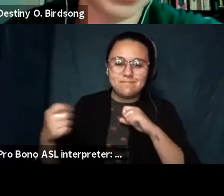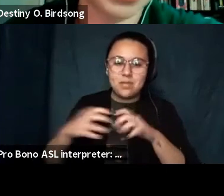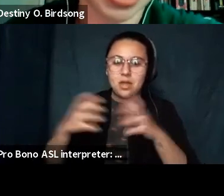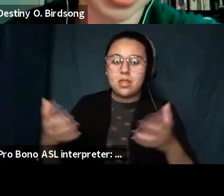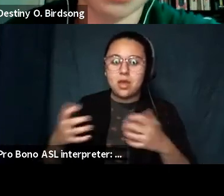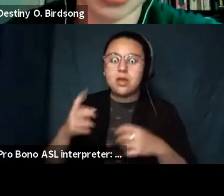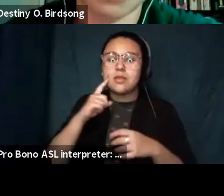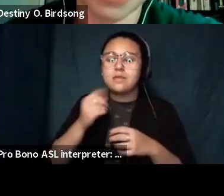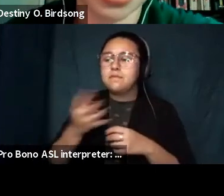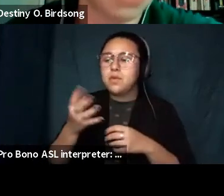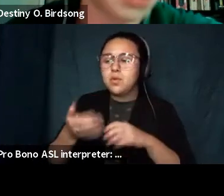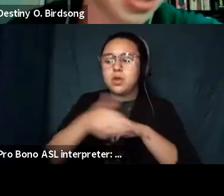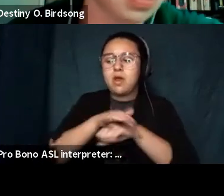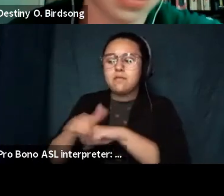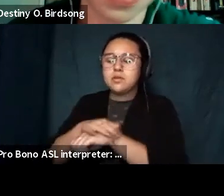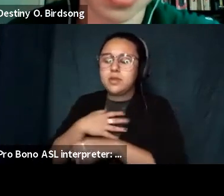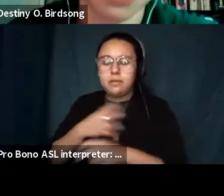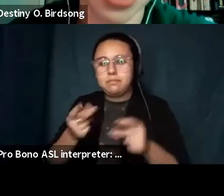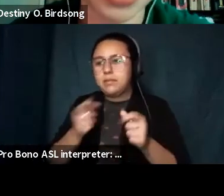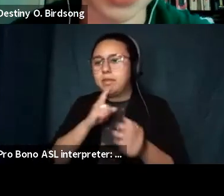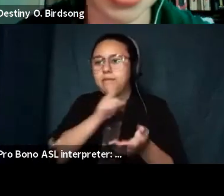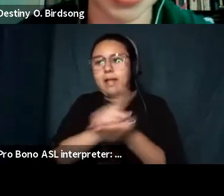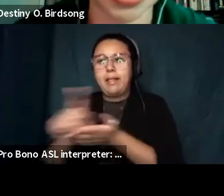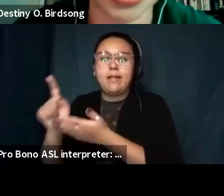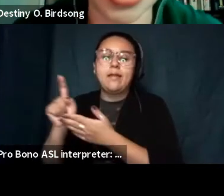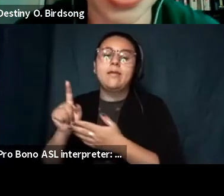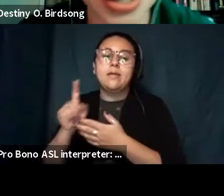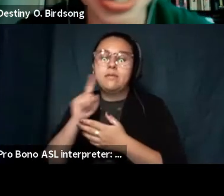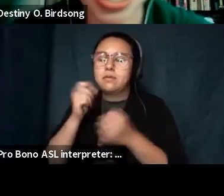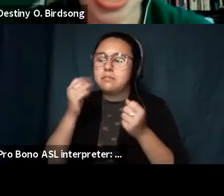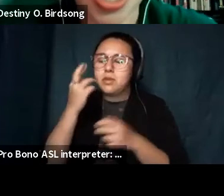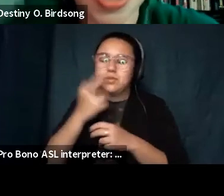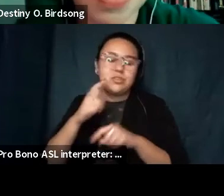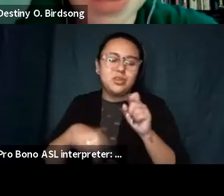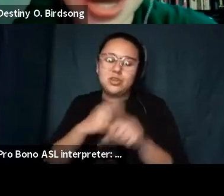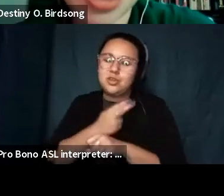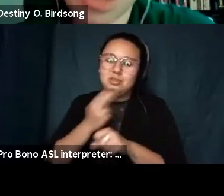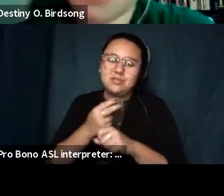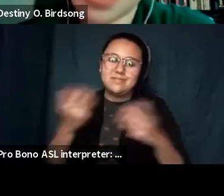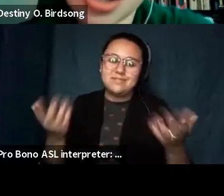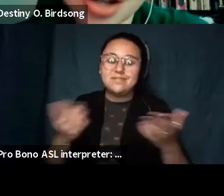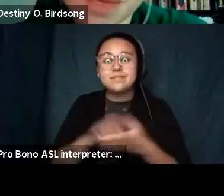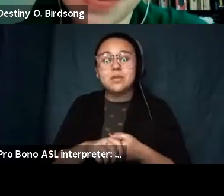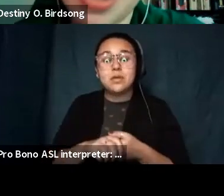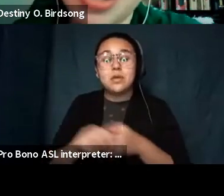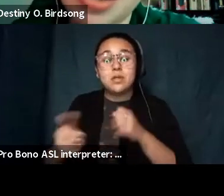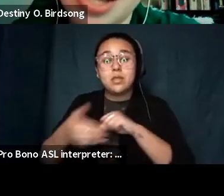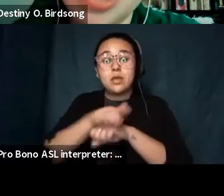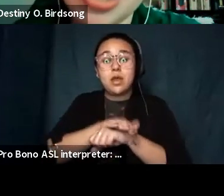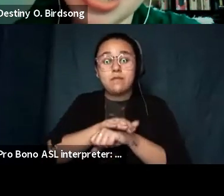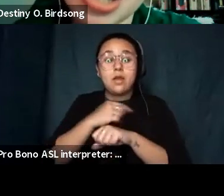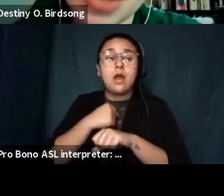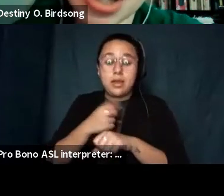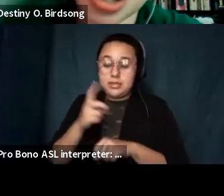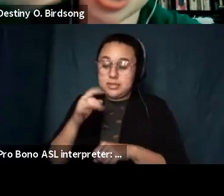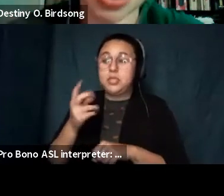of covers that i like immediately fell in love with but for various reasons we couldn't use um and the cover i ended up with it